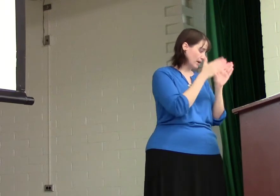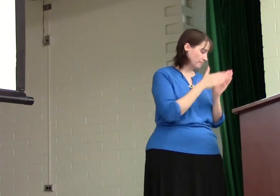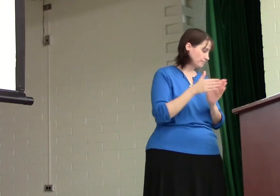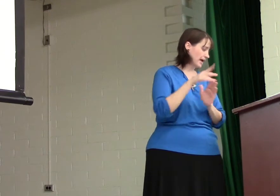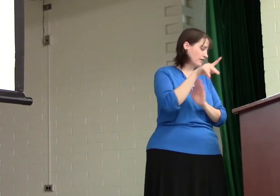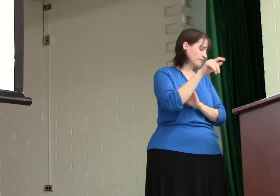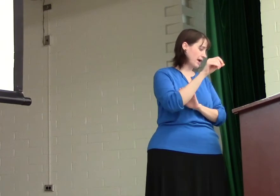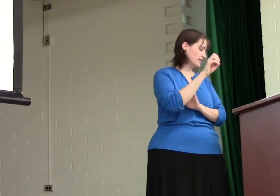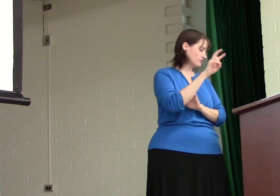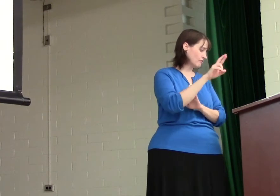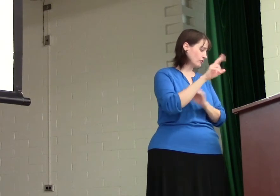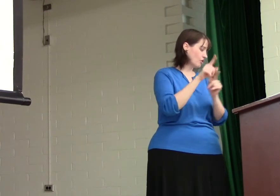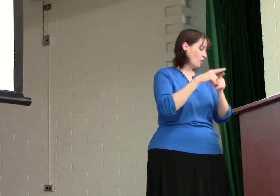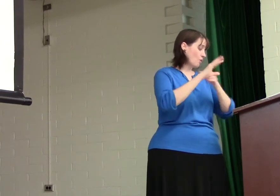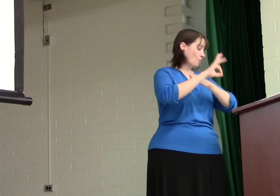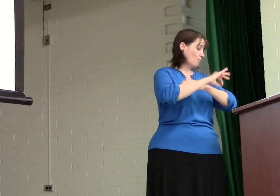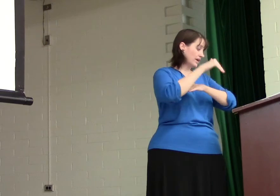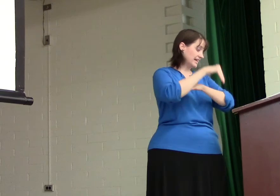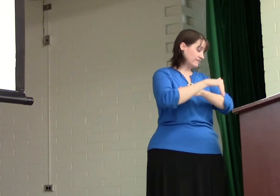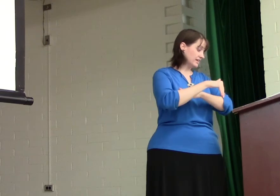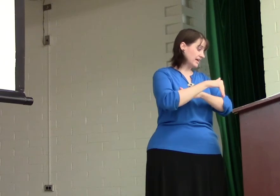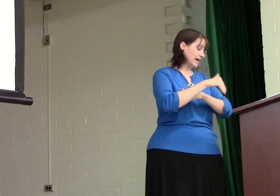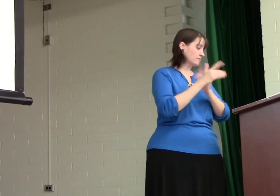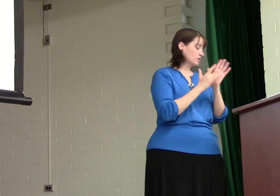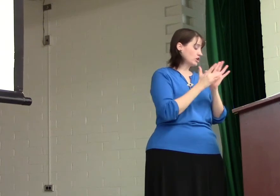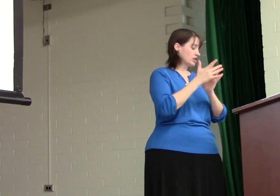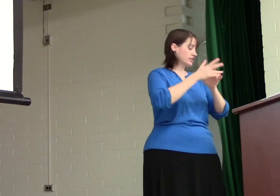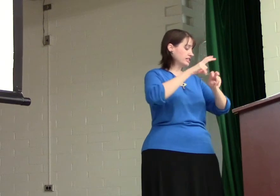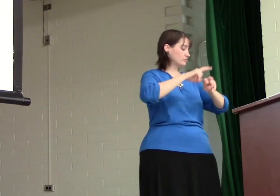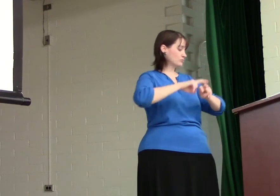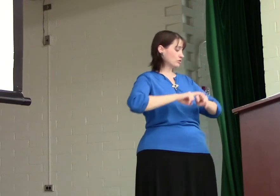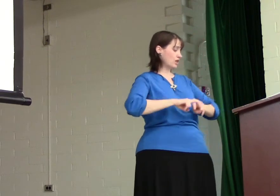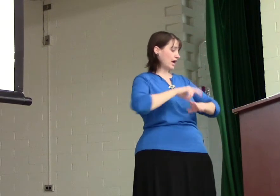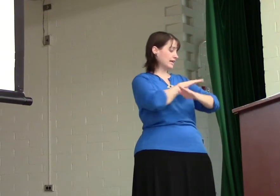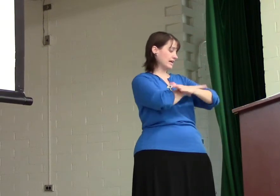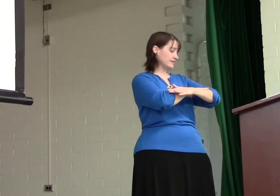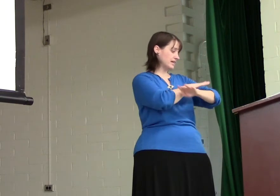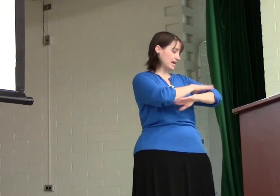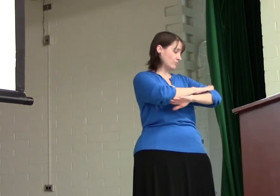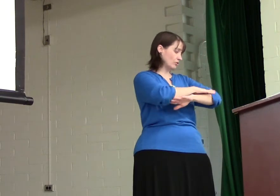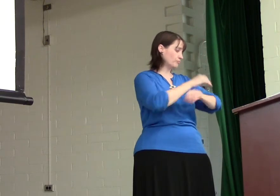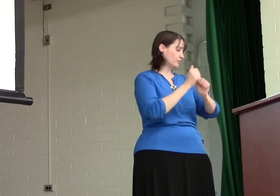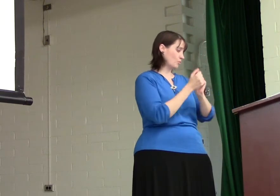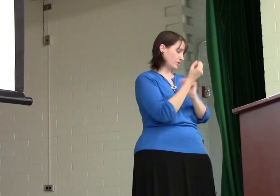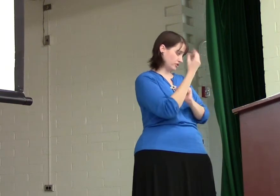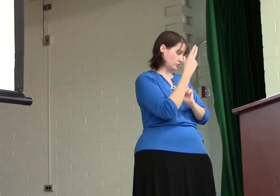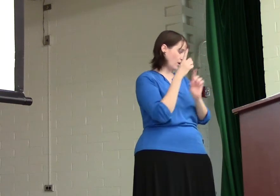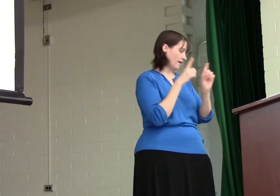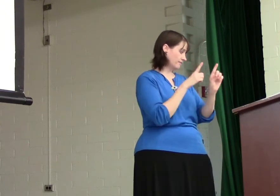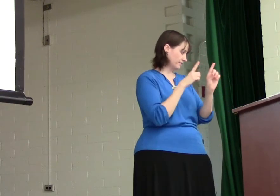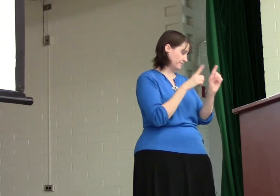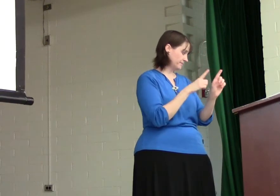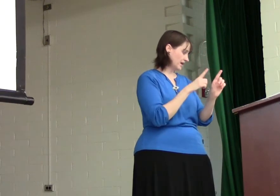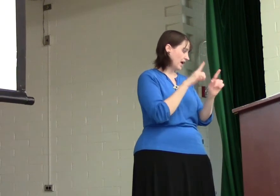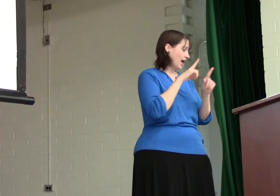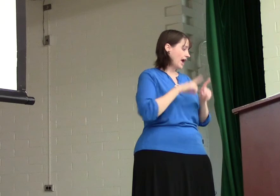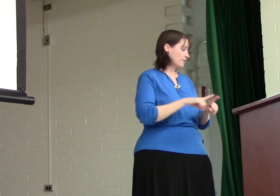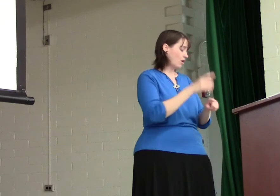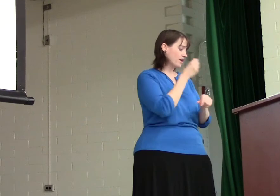and prepared the Passover. When evening came, Jesus was reclining at the table with the twelve. And while